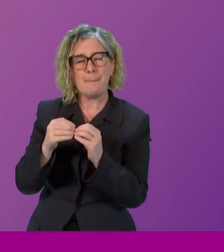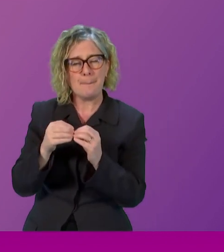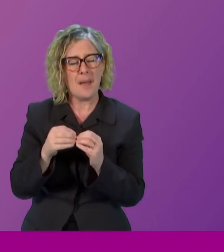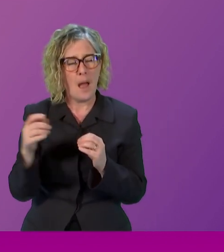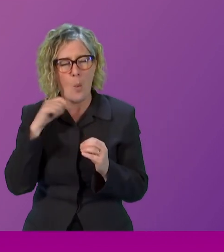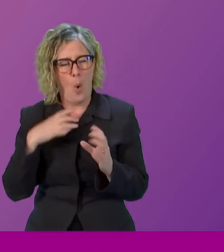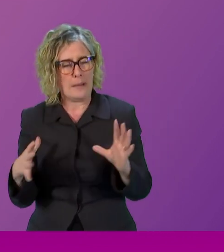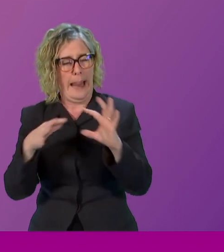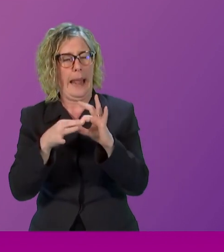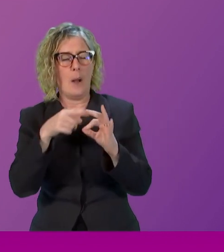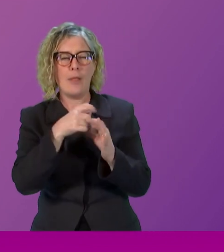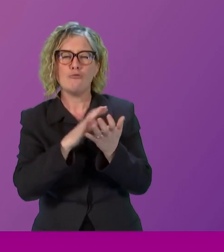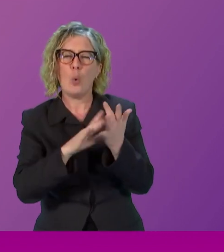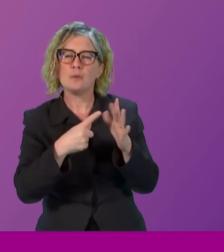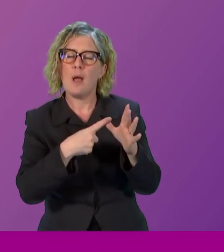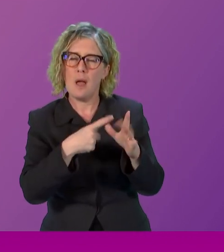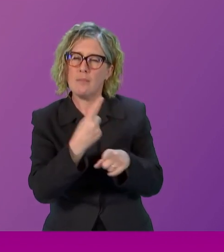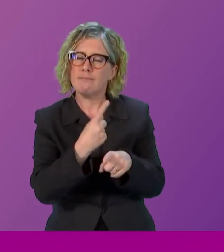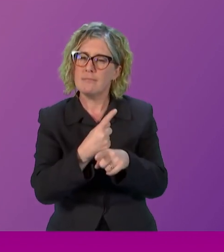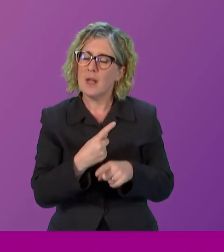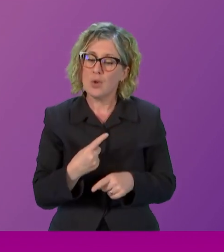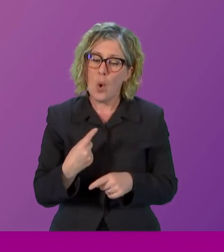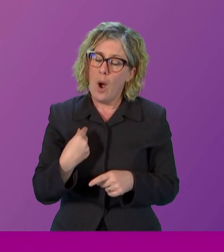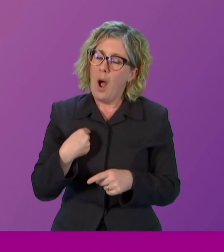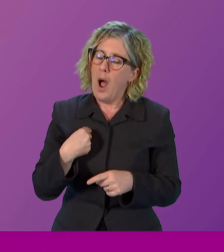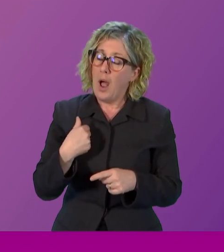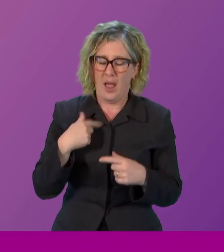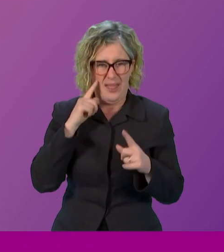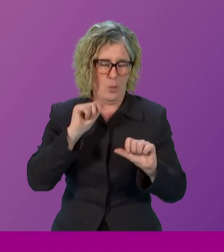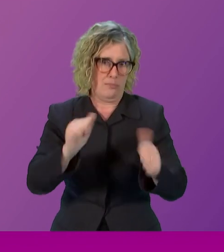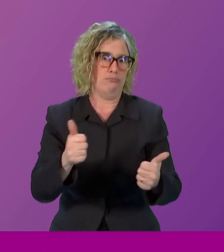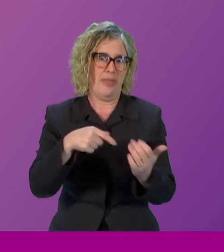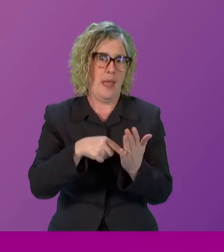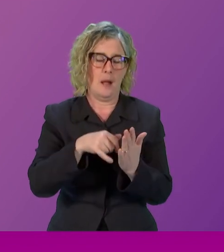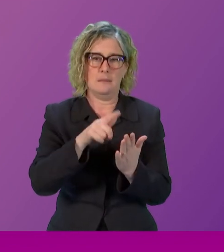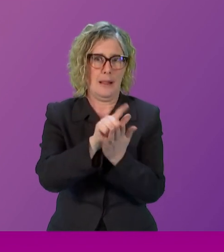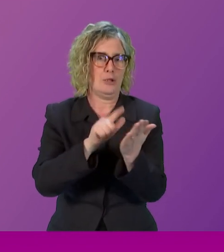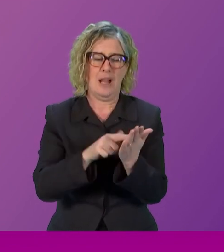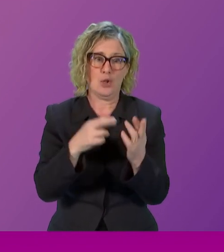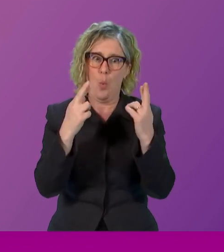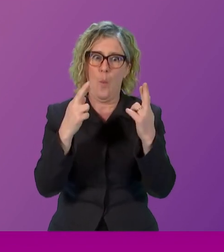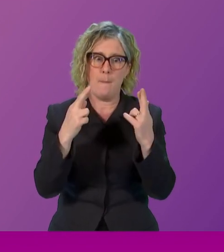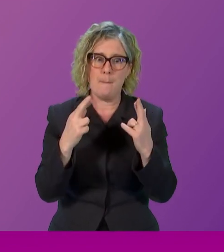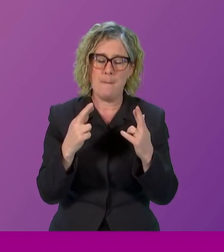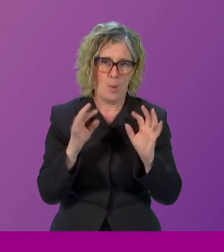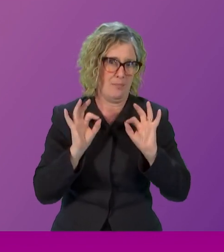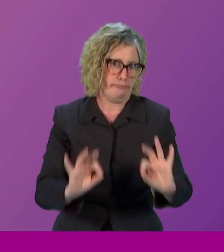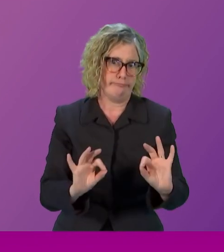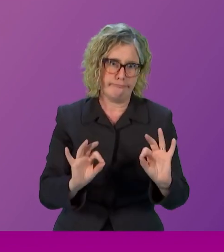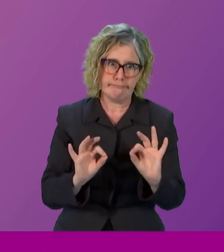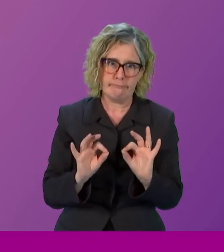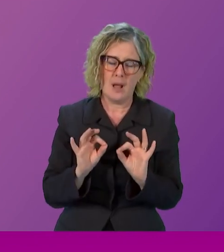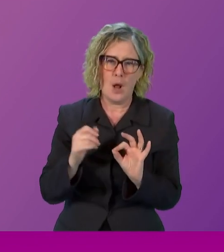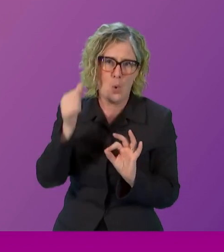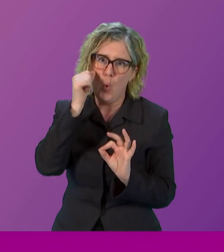legislation that will be brought forward, by the way. I have no doubt that it's going to be quite complex and it will require extensive